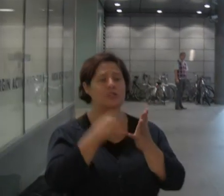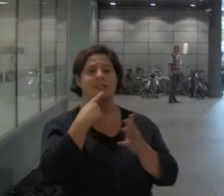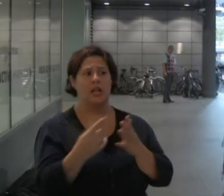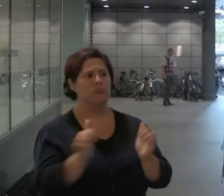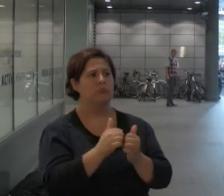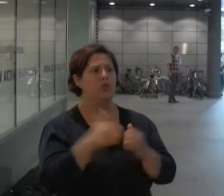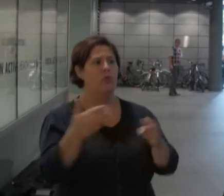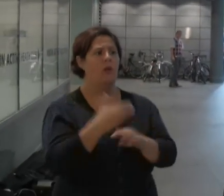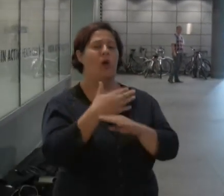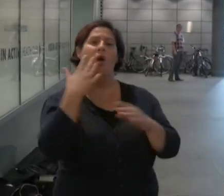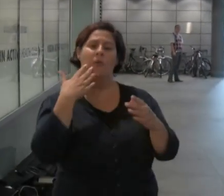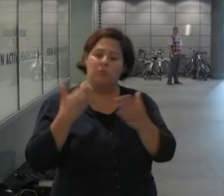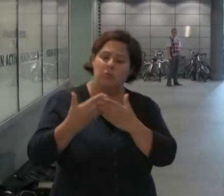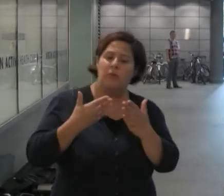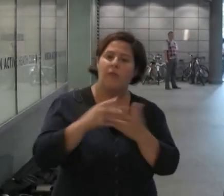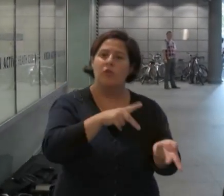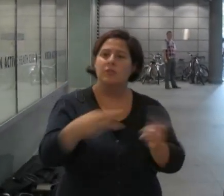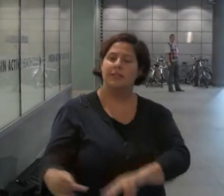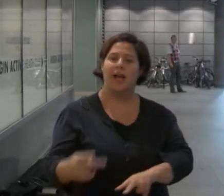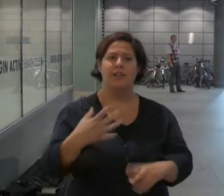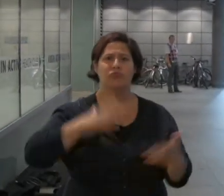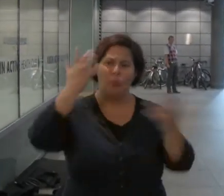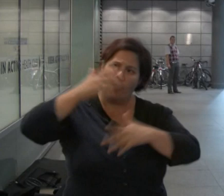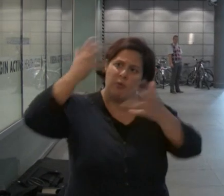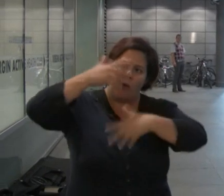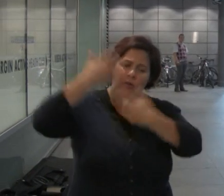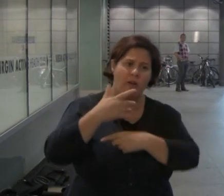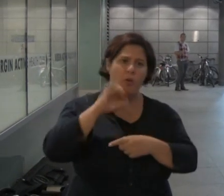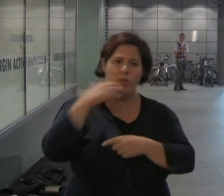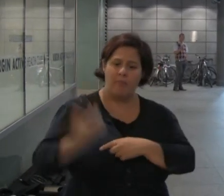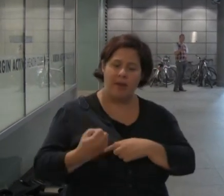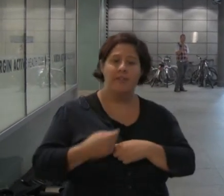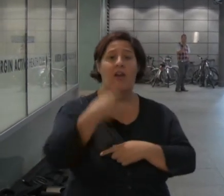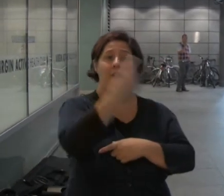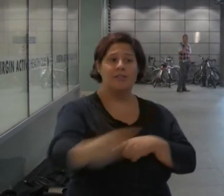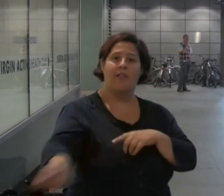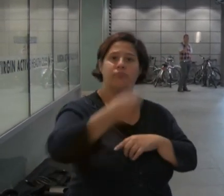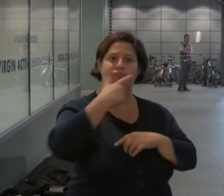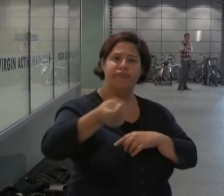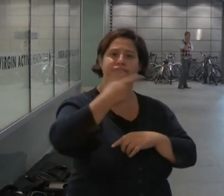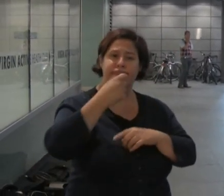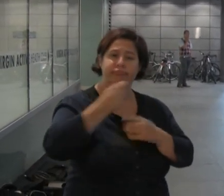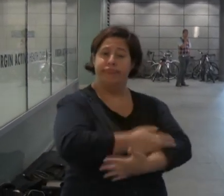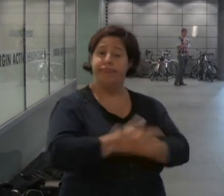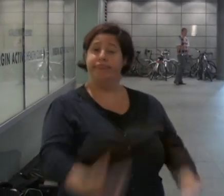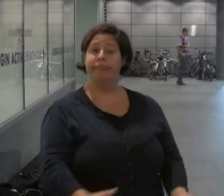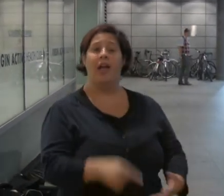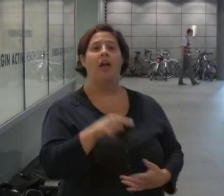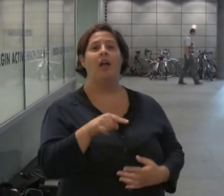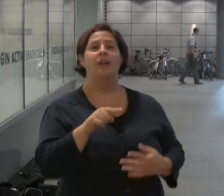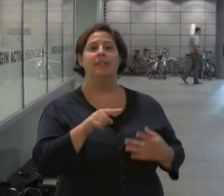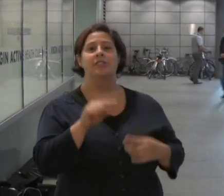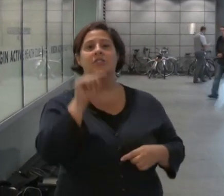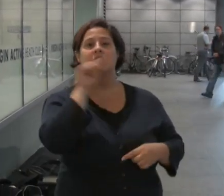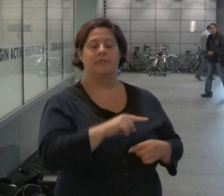up to her death, she had been very worried about losing her incapacity benefit. Sandra took a massive overdose. She was discovered by her son